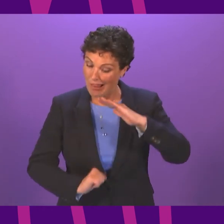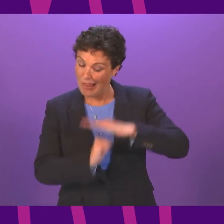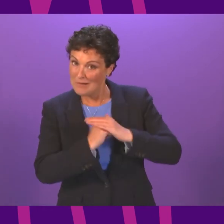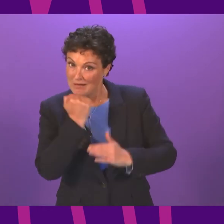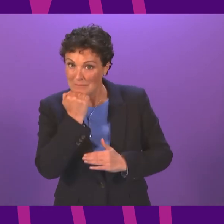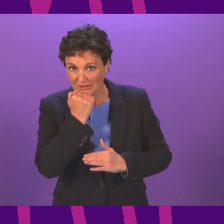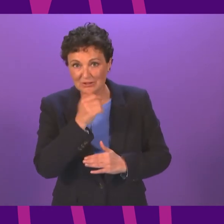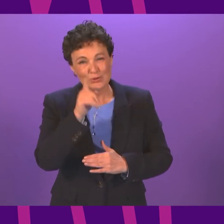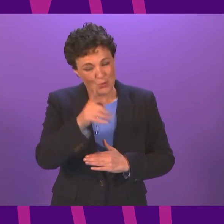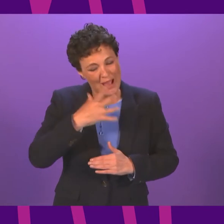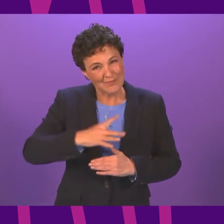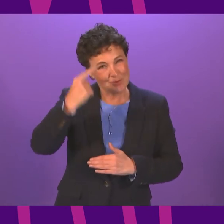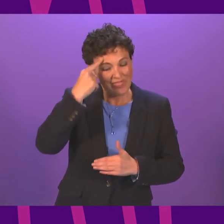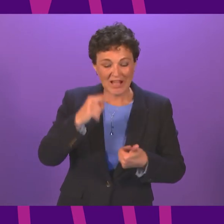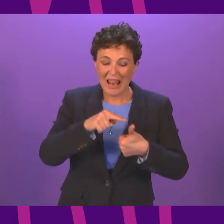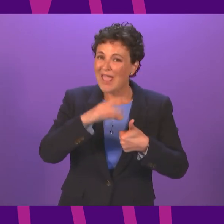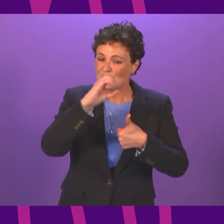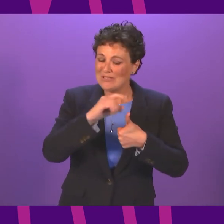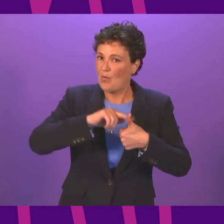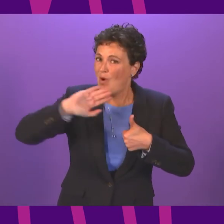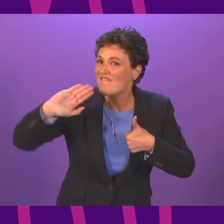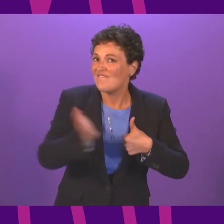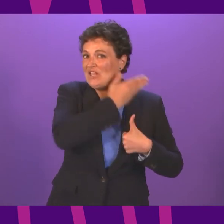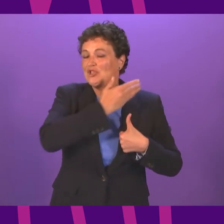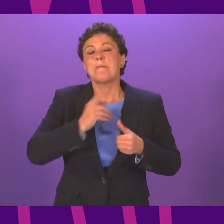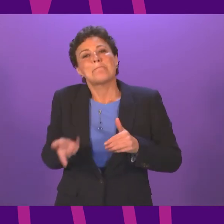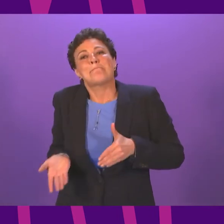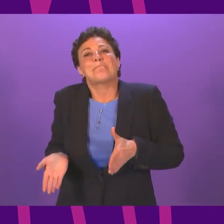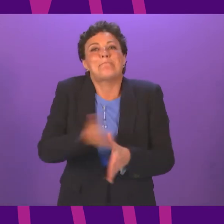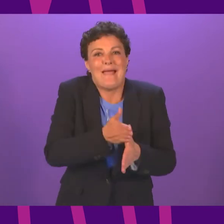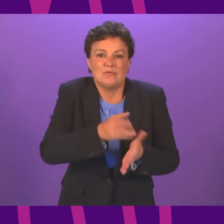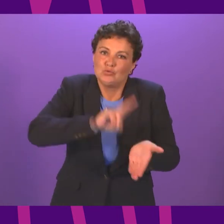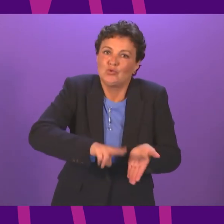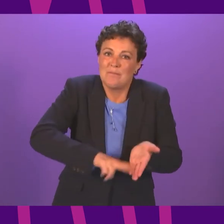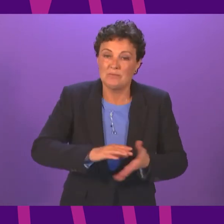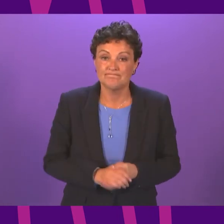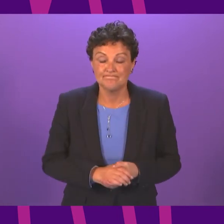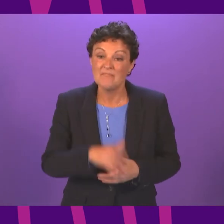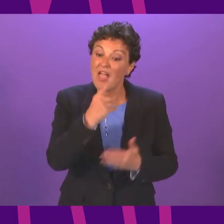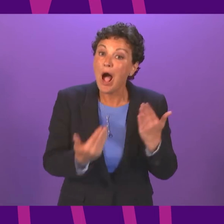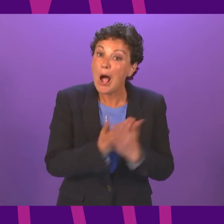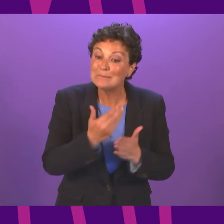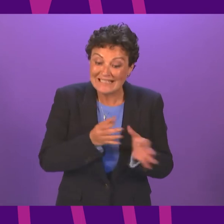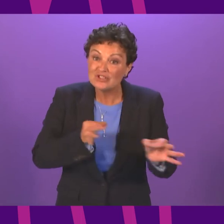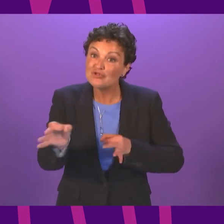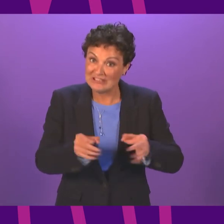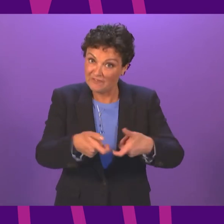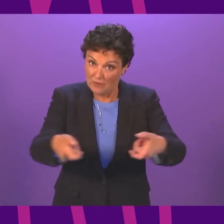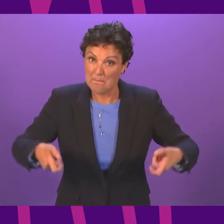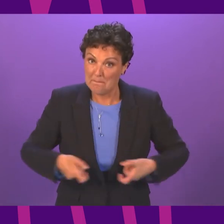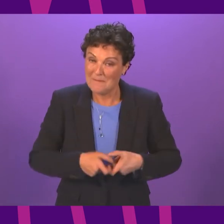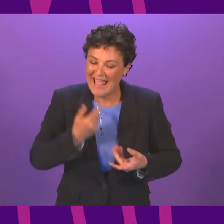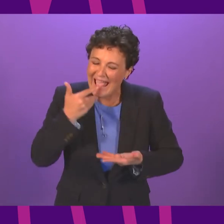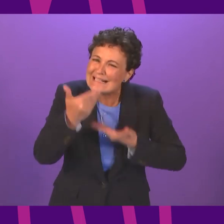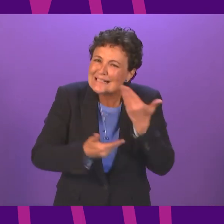So we want to move beyond level zero as quickly as it is prudent to do so. The updated strategic framework sets out what